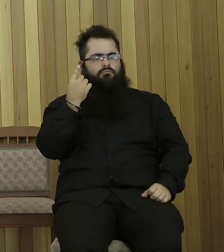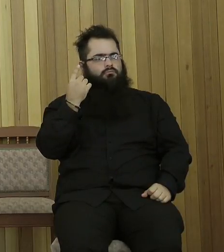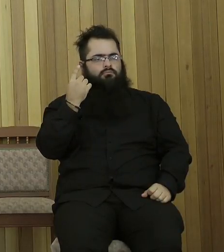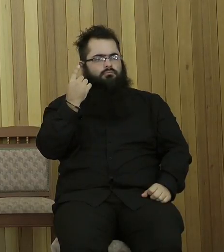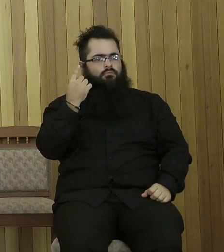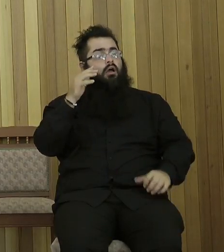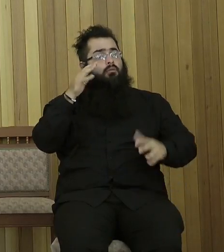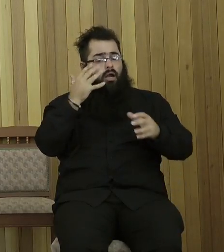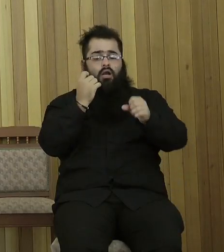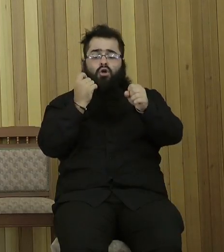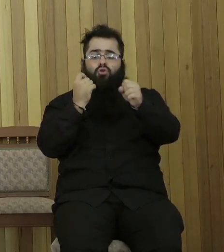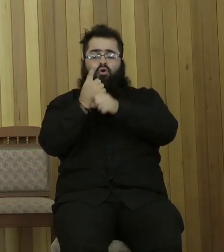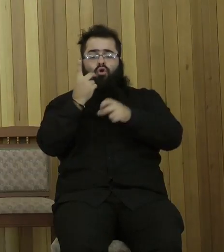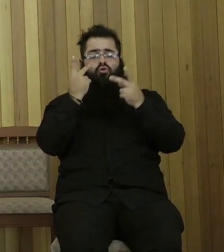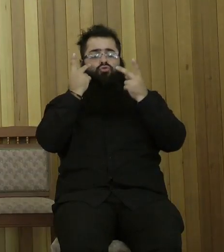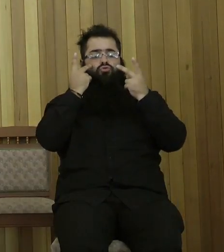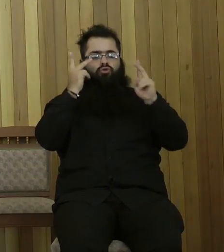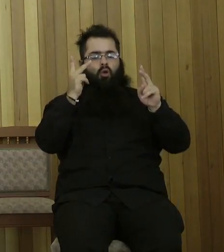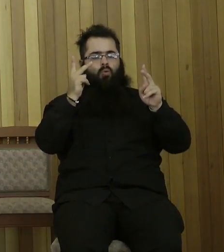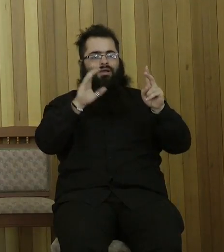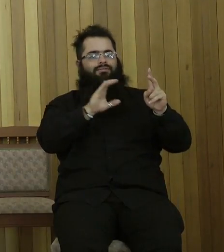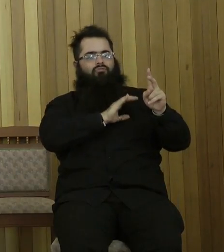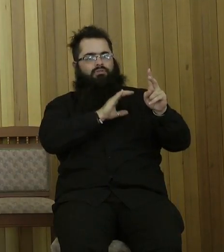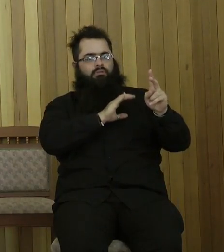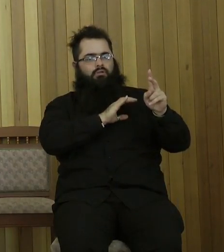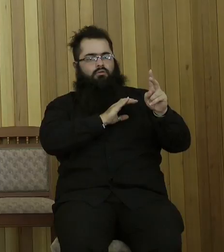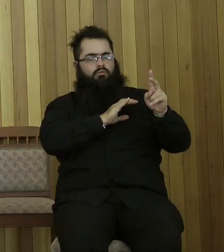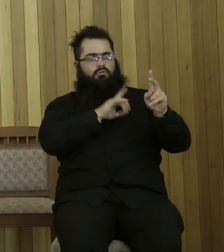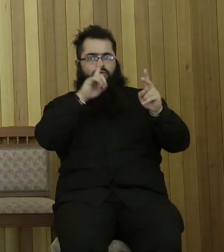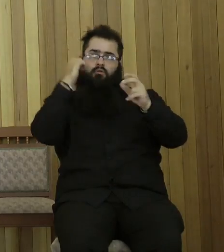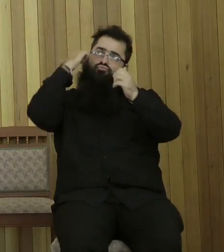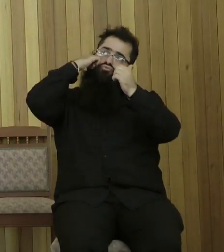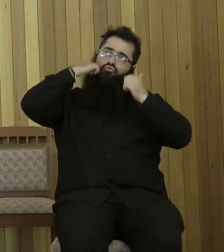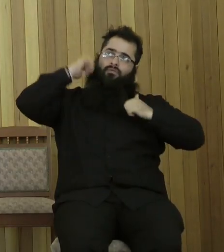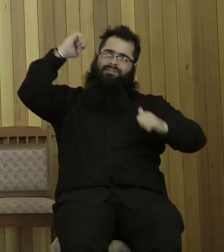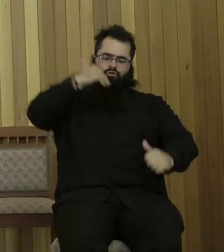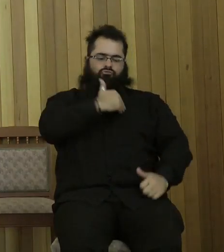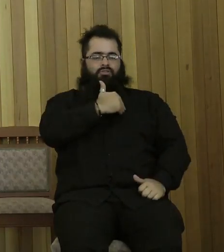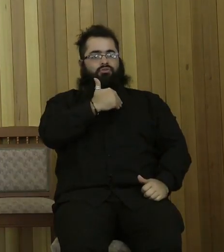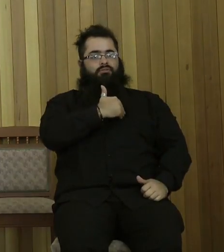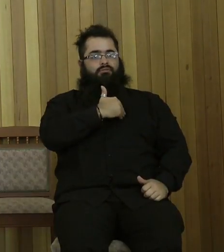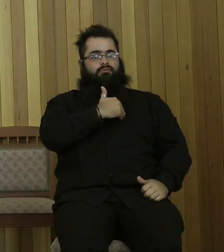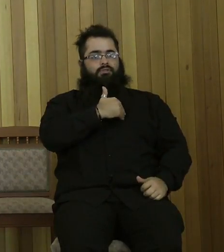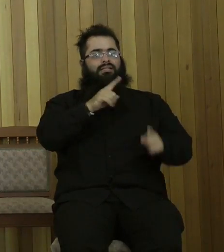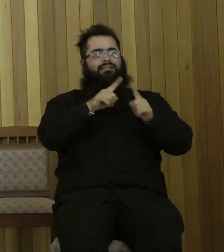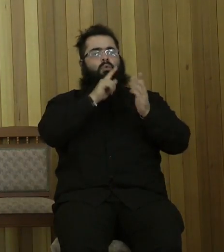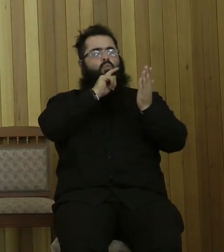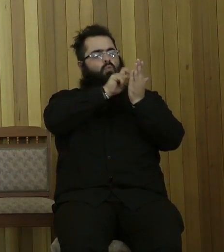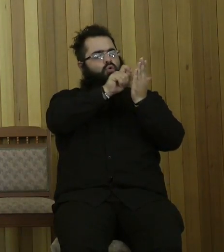his character by his gracious acts and by the word picture he proclaimed before Moses. You all know this from